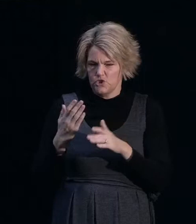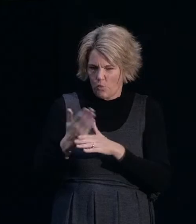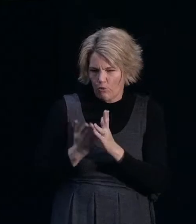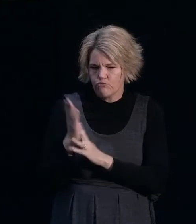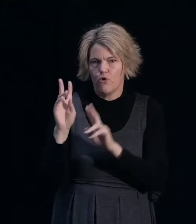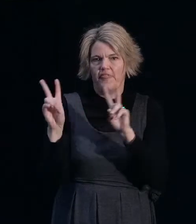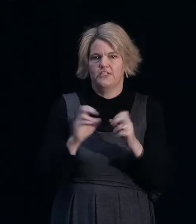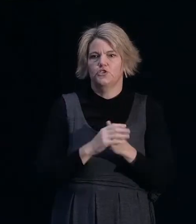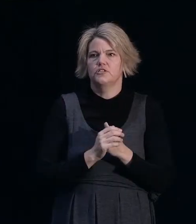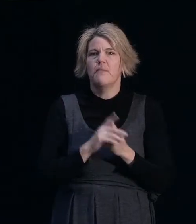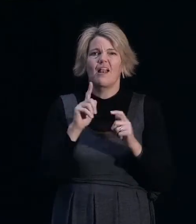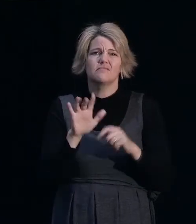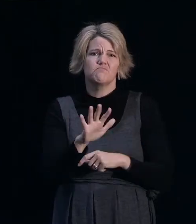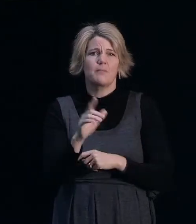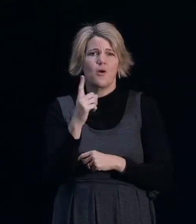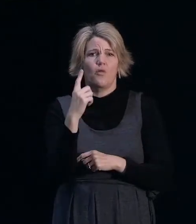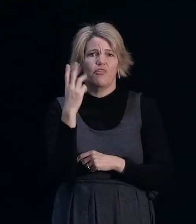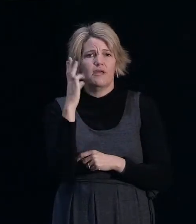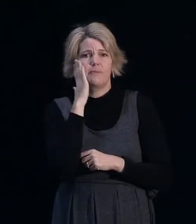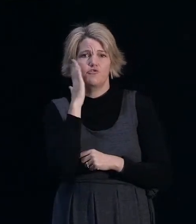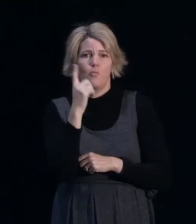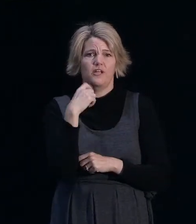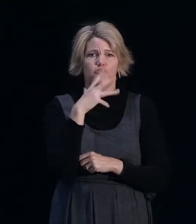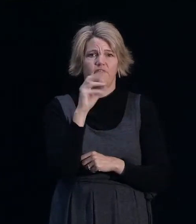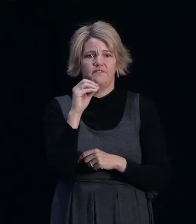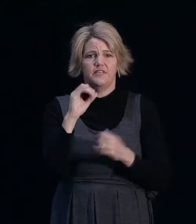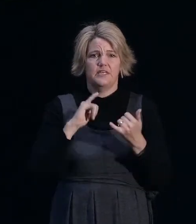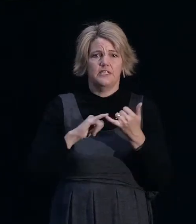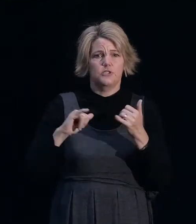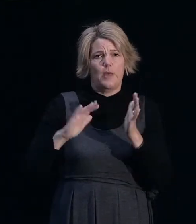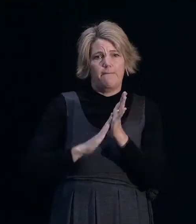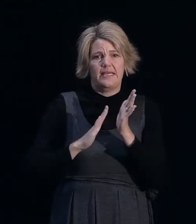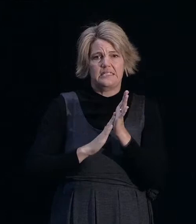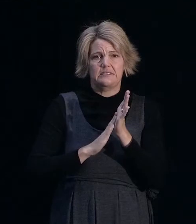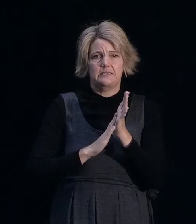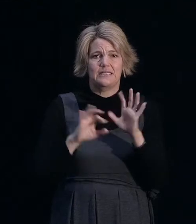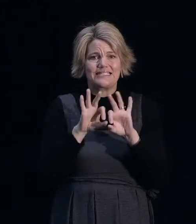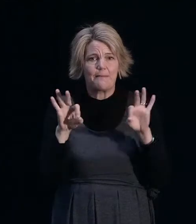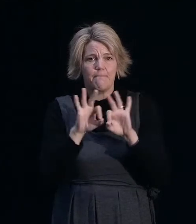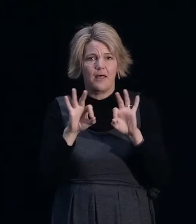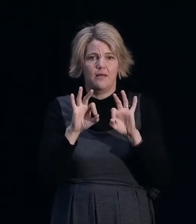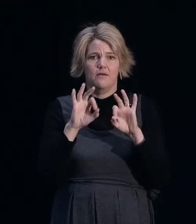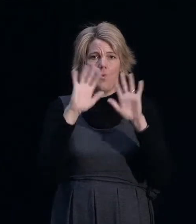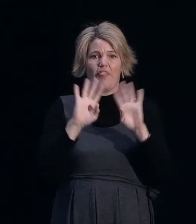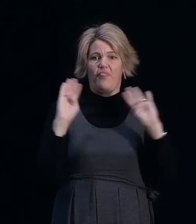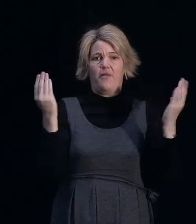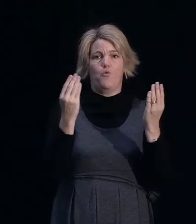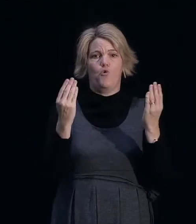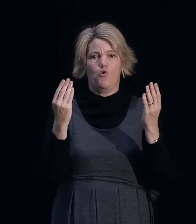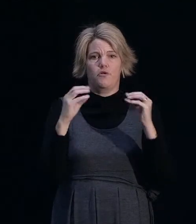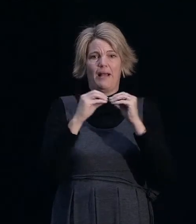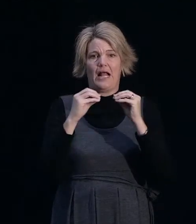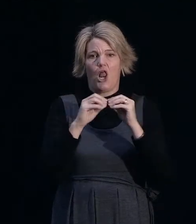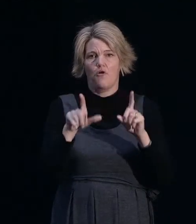a sort of a three bedroom, 150 square metre timber weather board sort of bungalow might